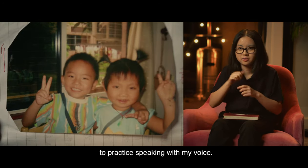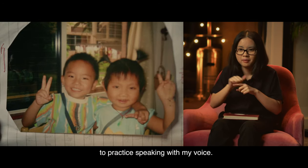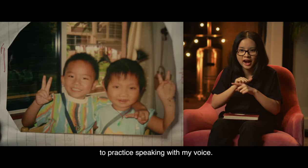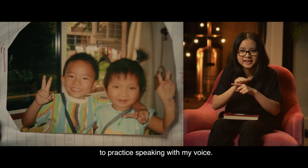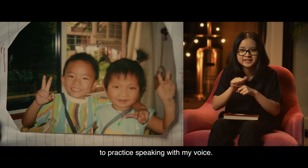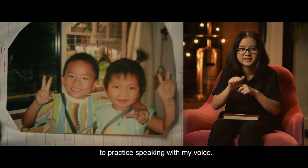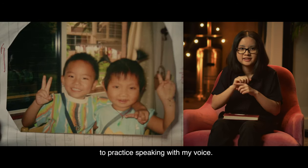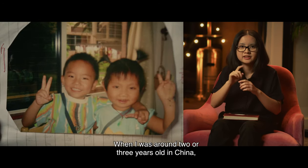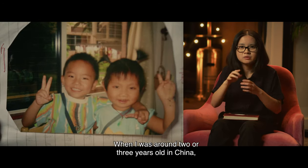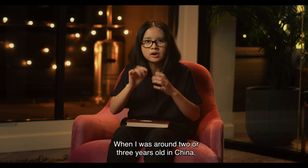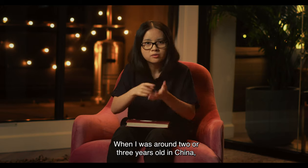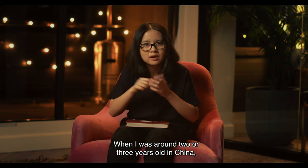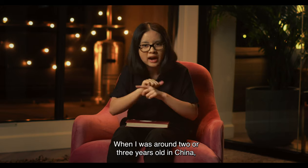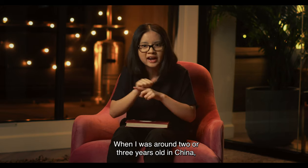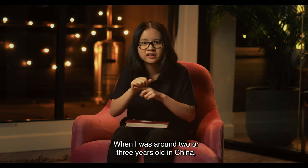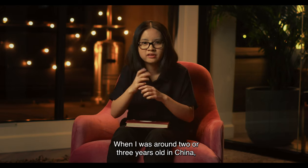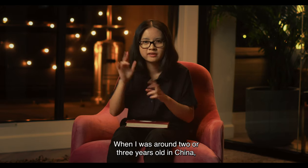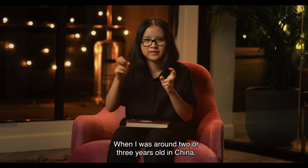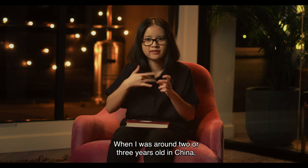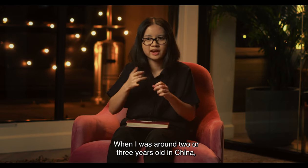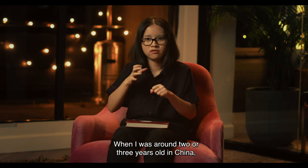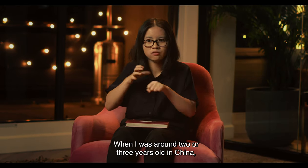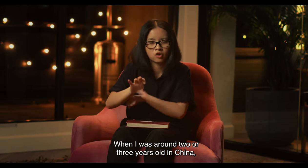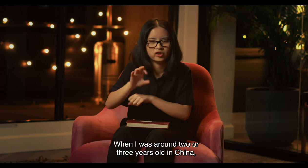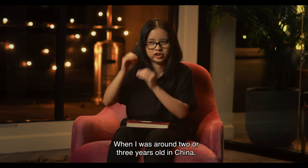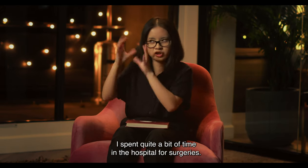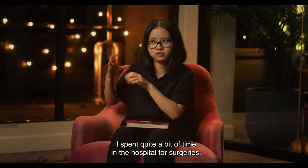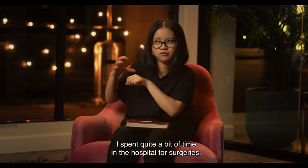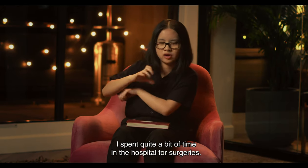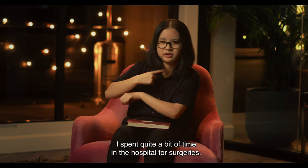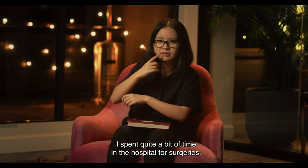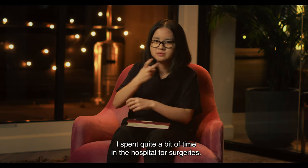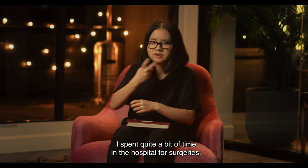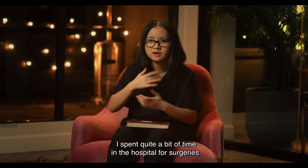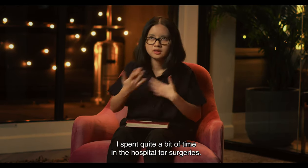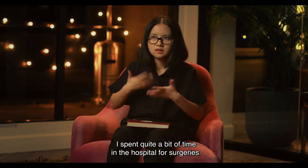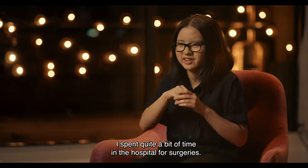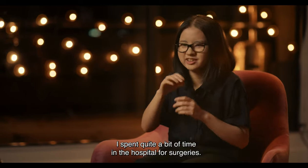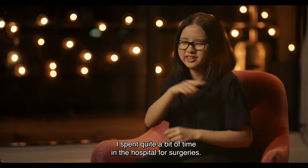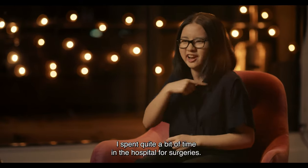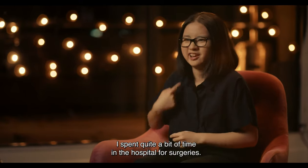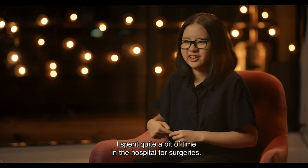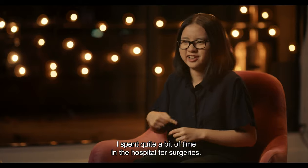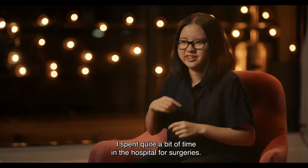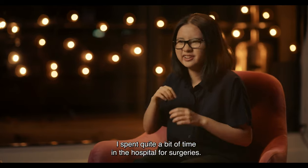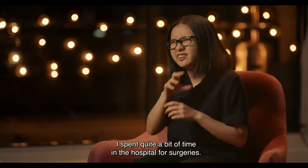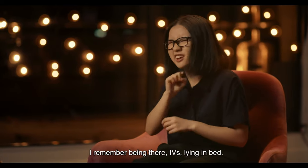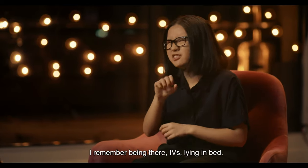force me to practice speaking with my voice. When I was around two or three years old in China, I spent quite a bit of time in the hospital for